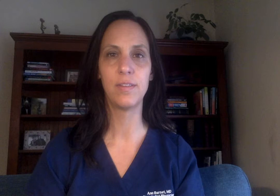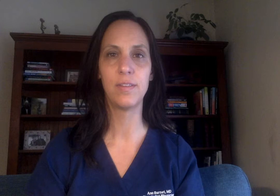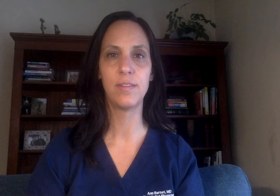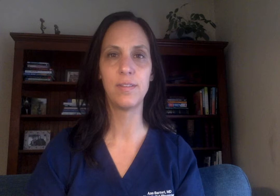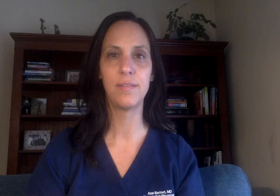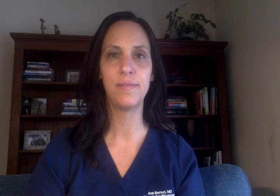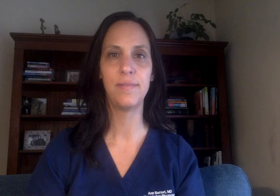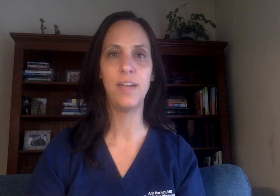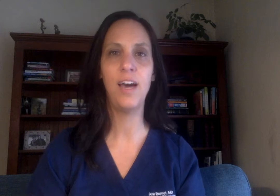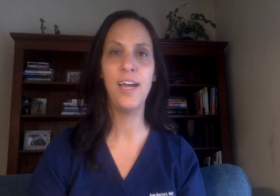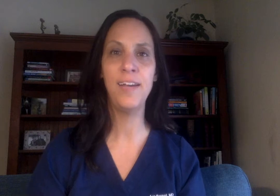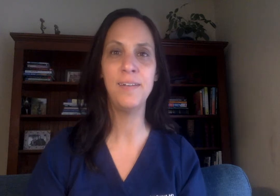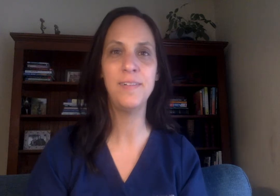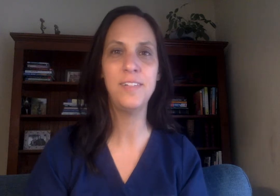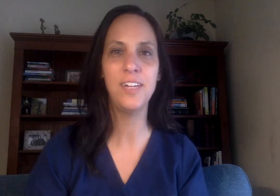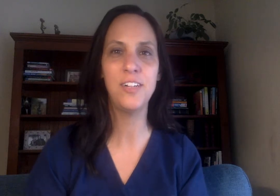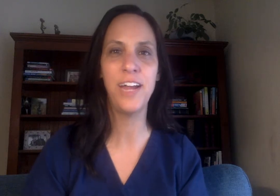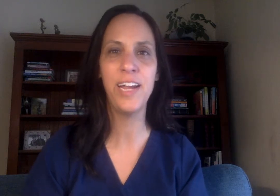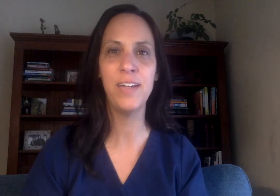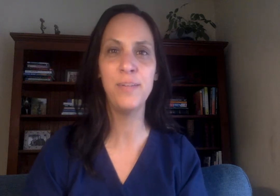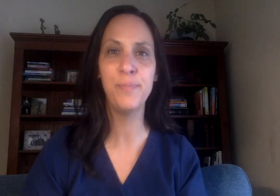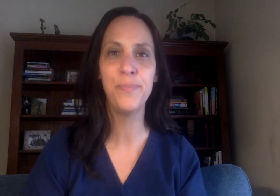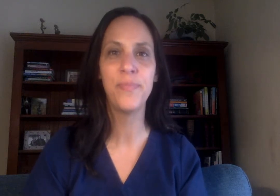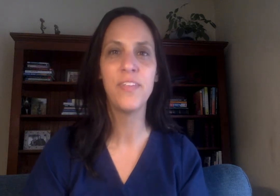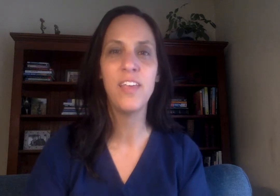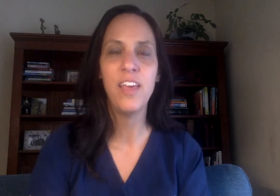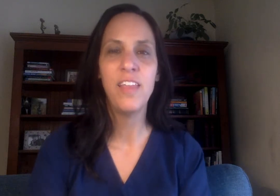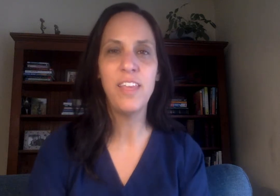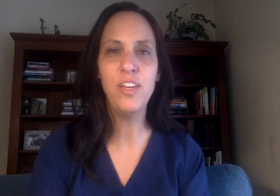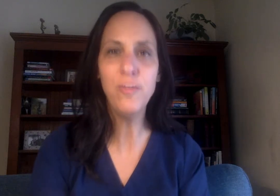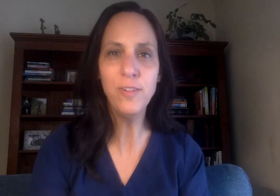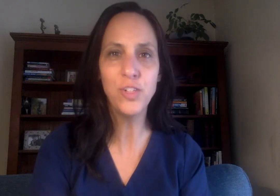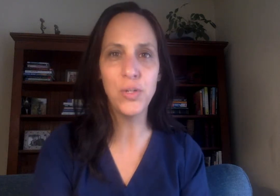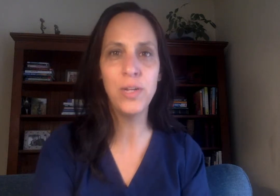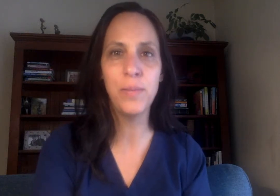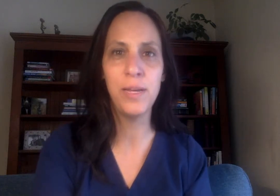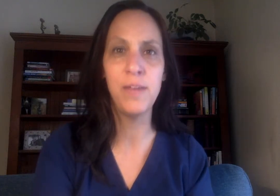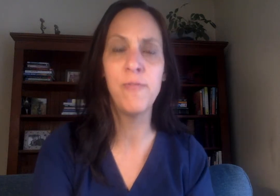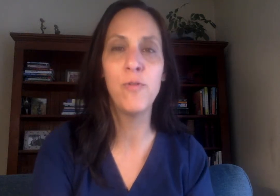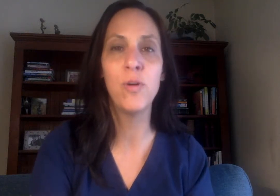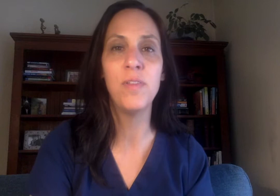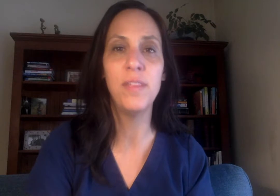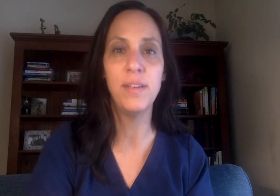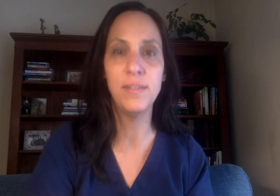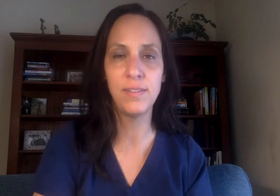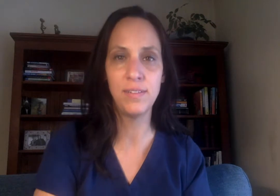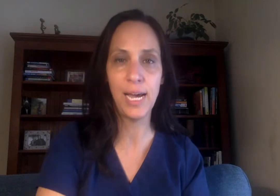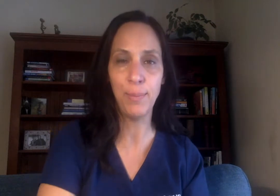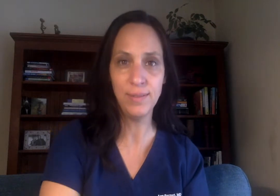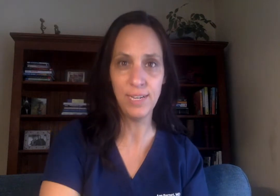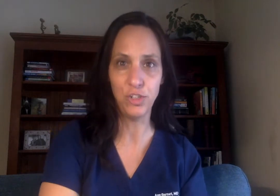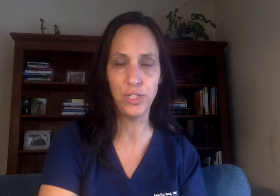Hi, Dr. Anne. Thank you for joining me for this tapping session